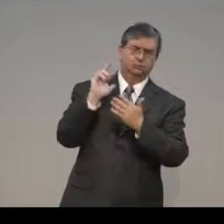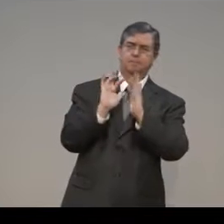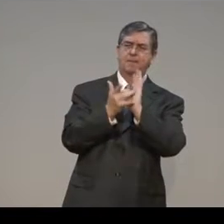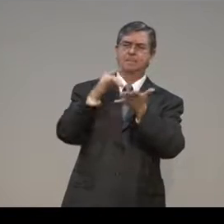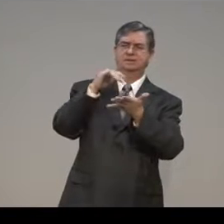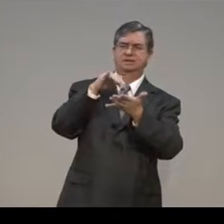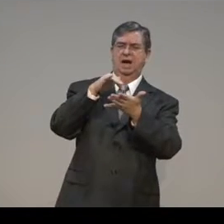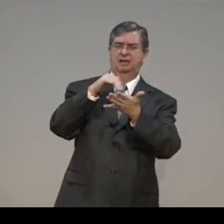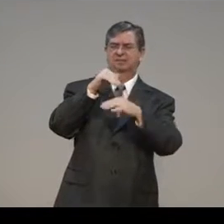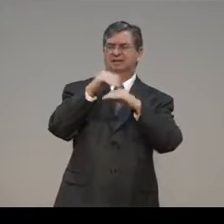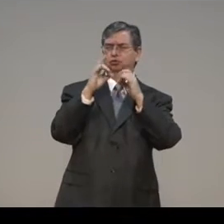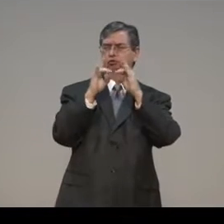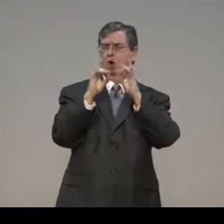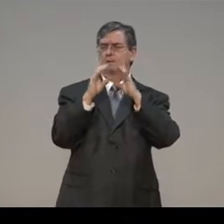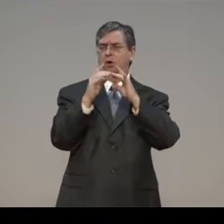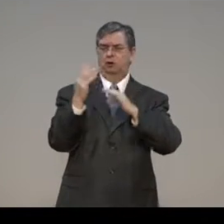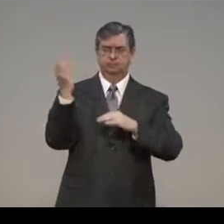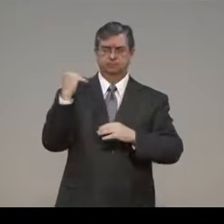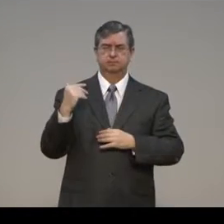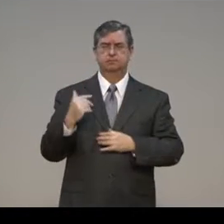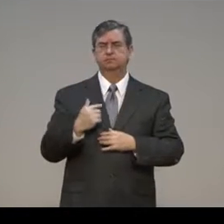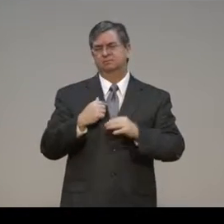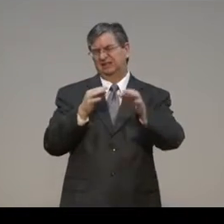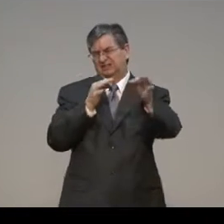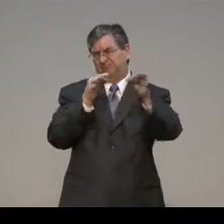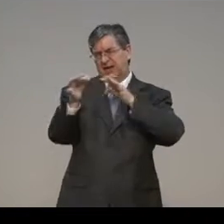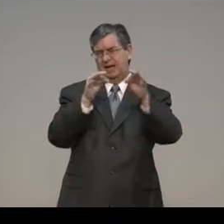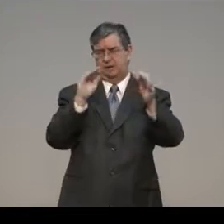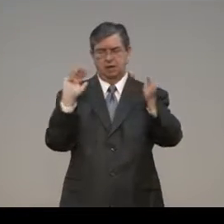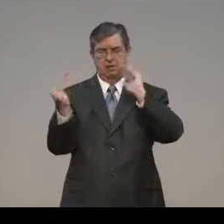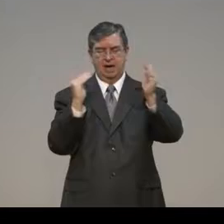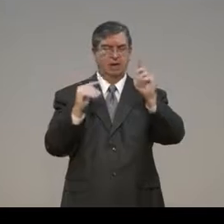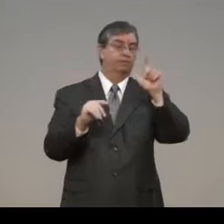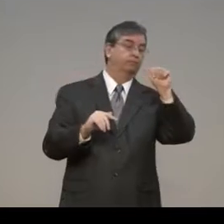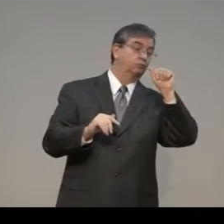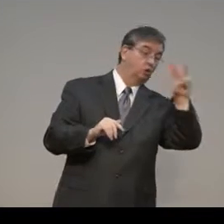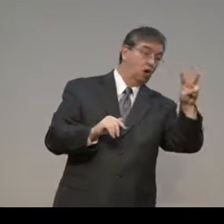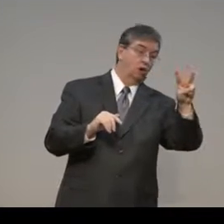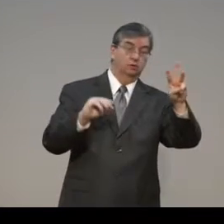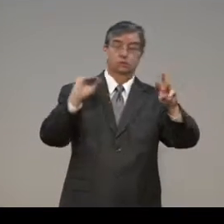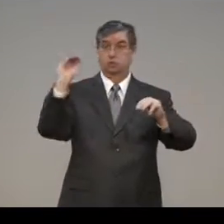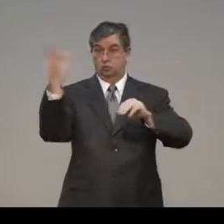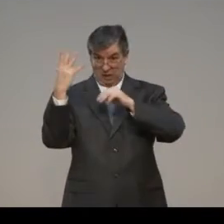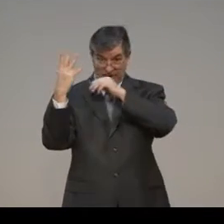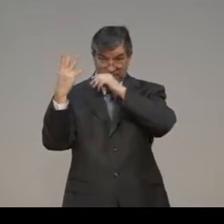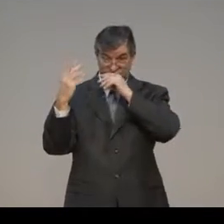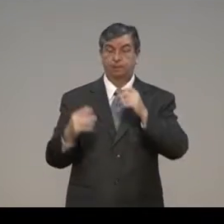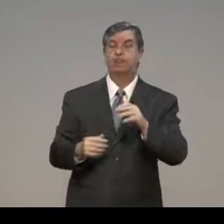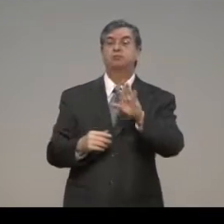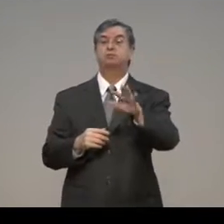incredible. Last week, we had Bible study in Storobos, and